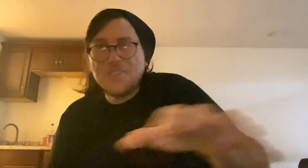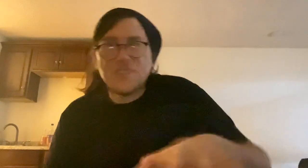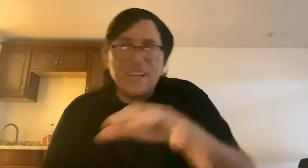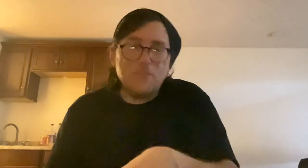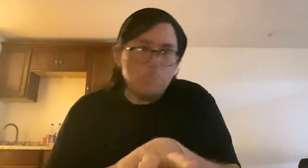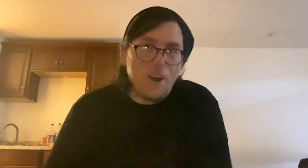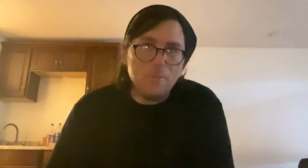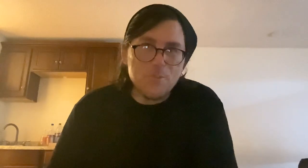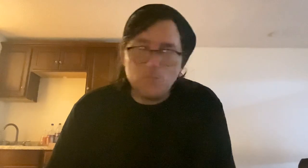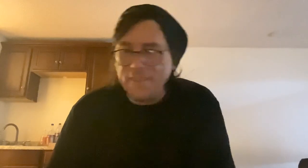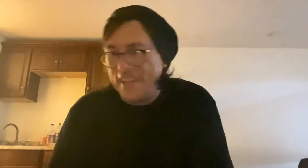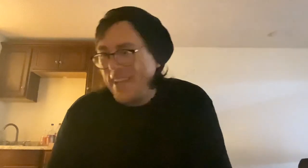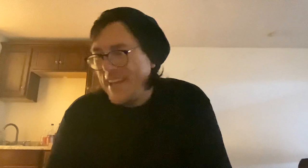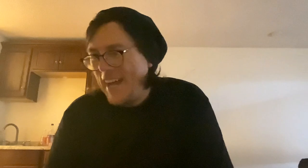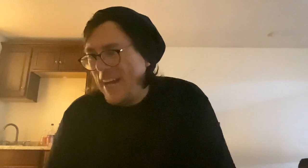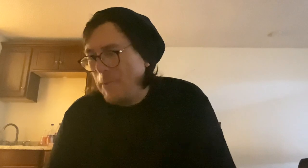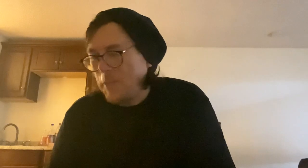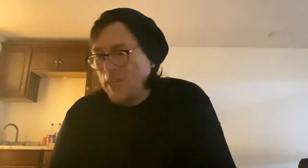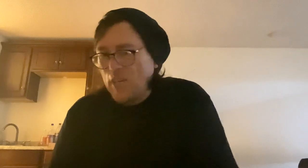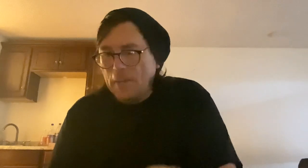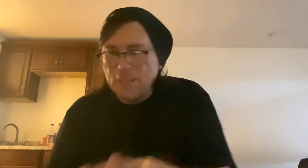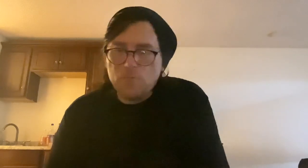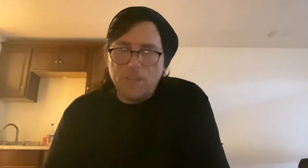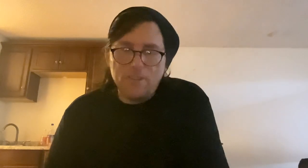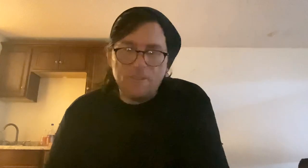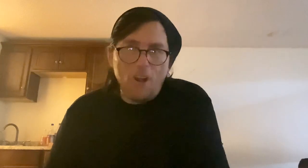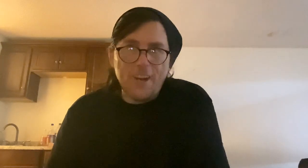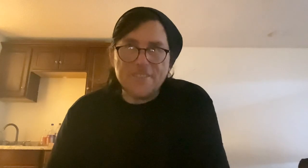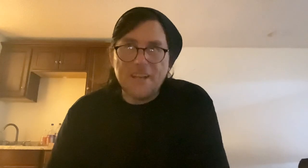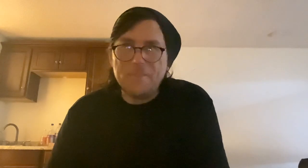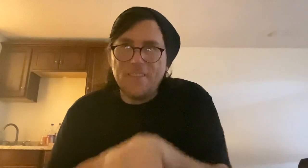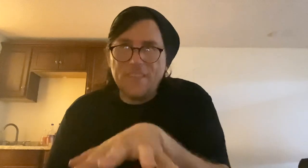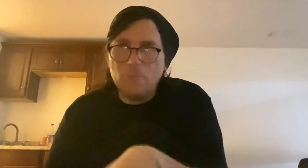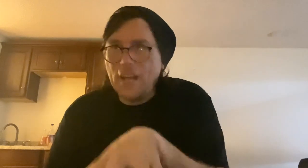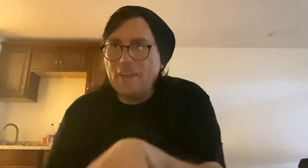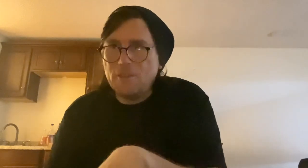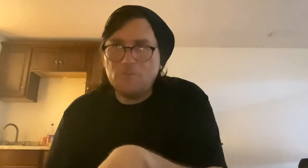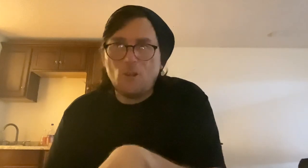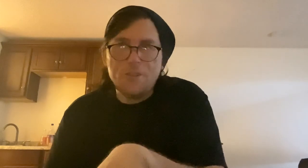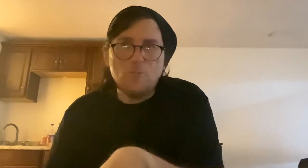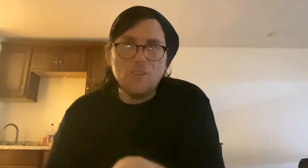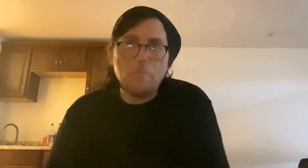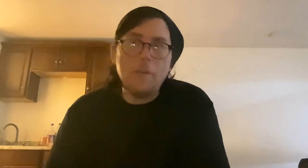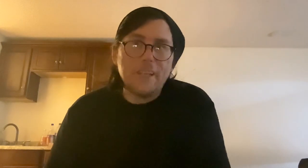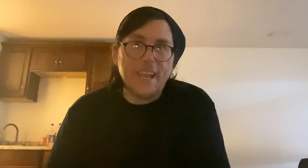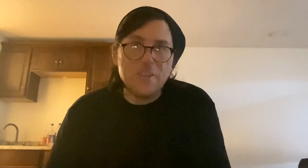is kind of the problems with it. And plus, when you are accepted, they will have you go into one of their publications,